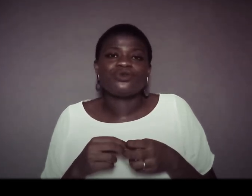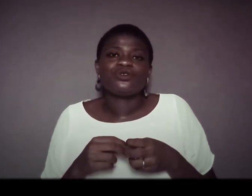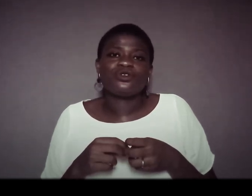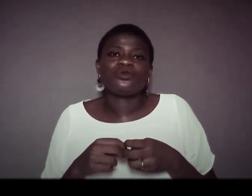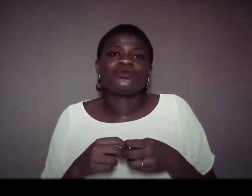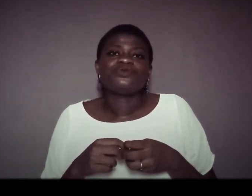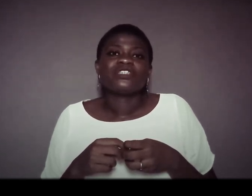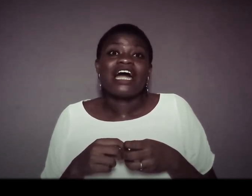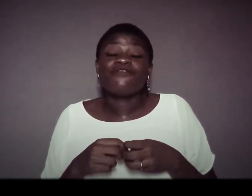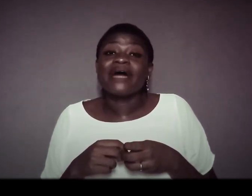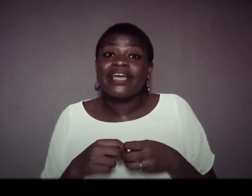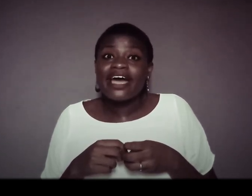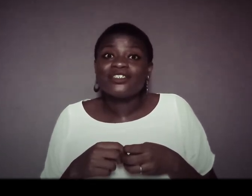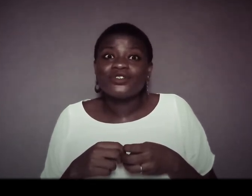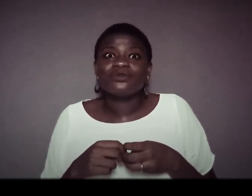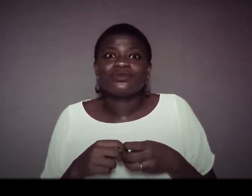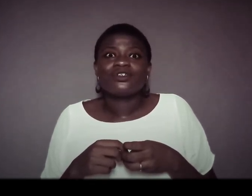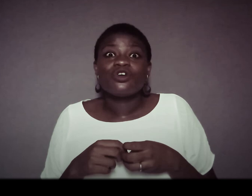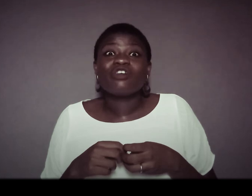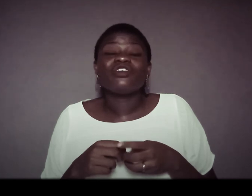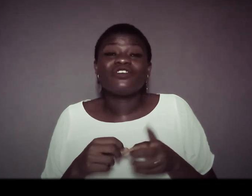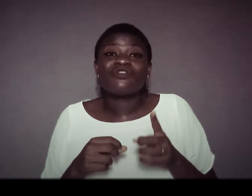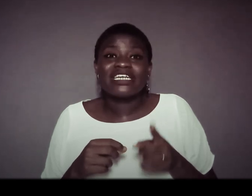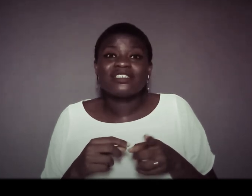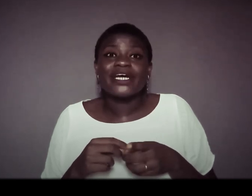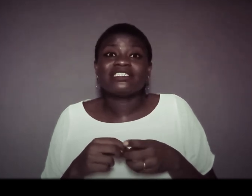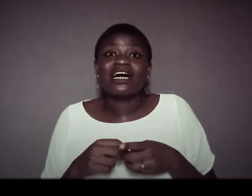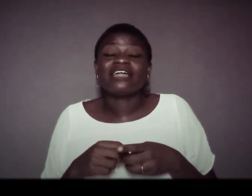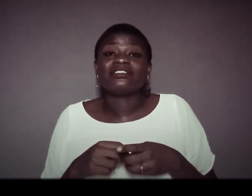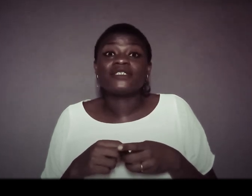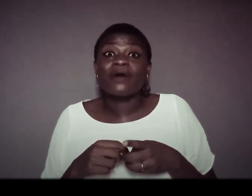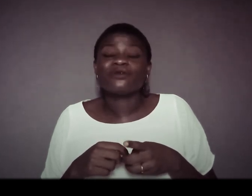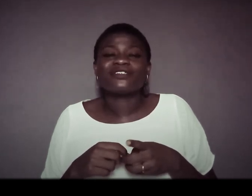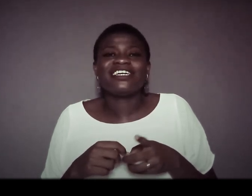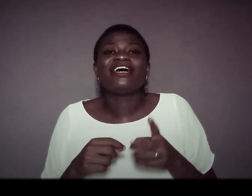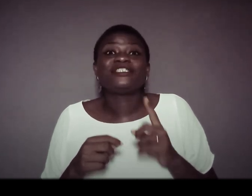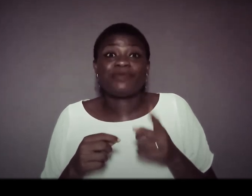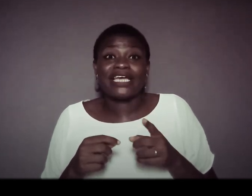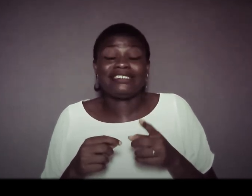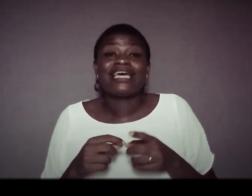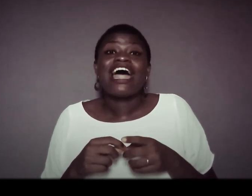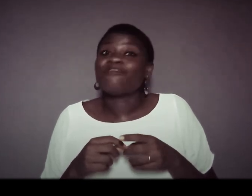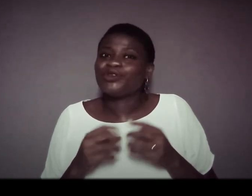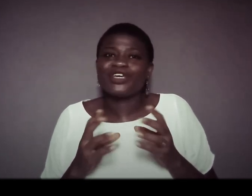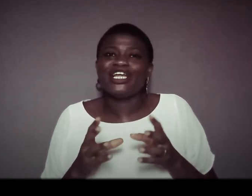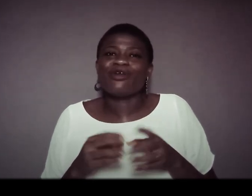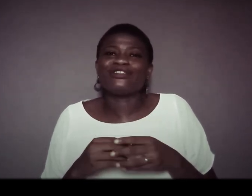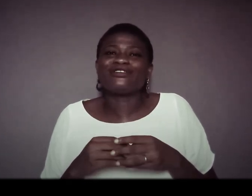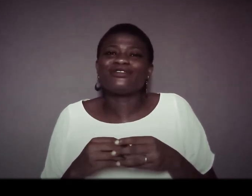to and for my guys too god will give you the right spice that can spouse spice i've been cooking a lot so